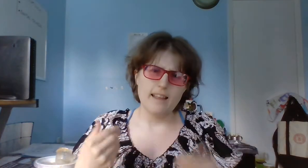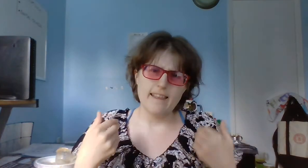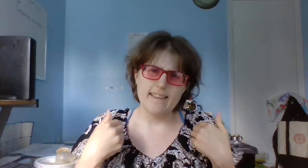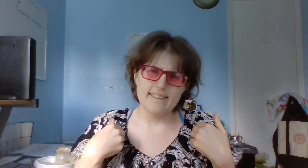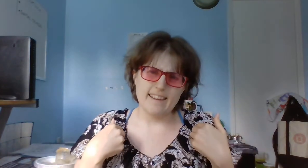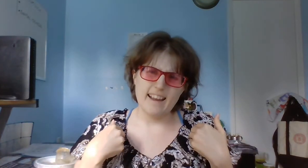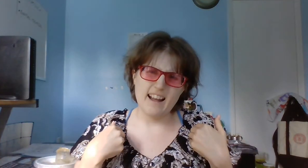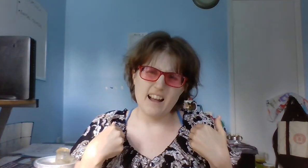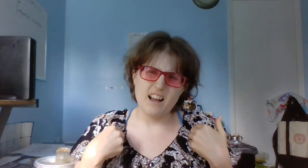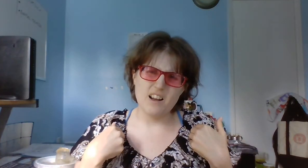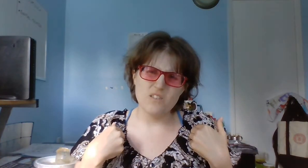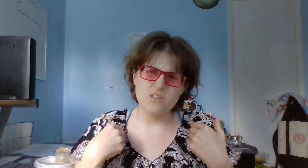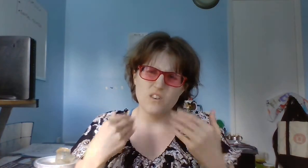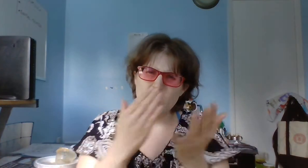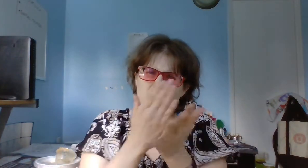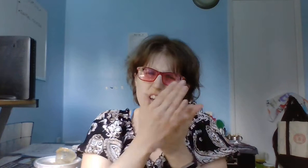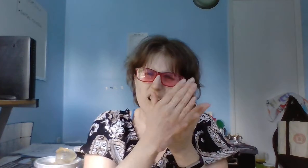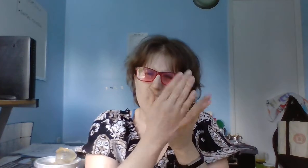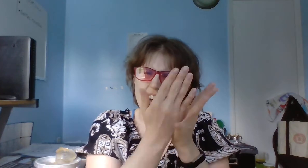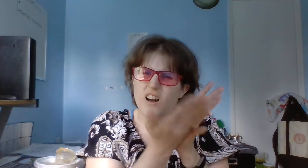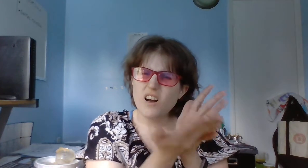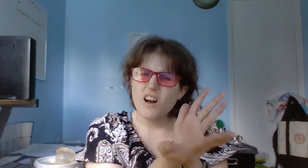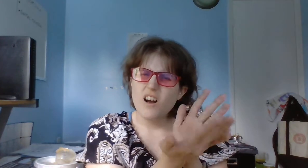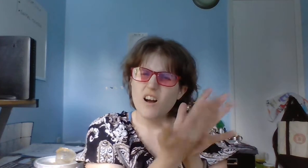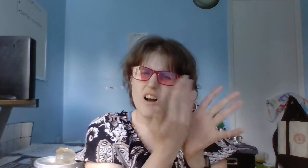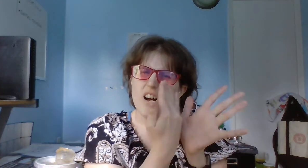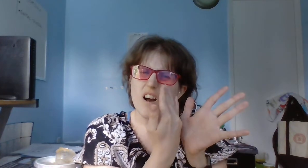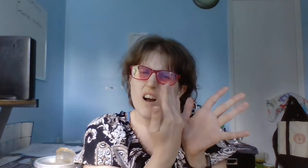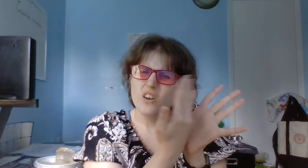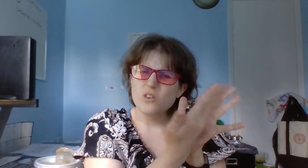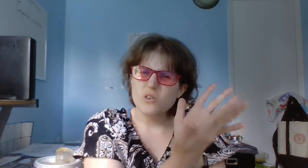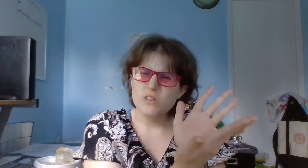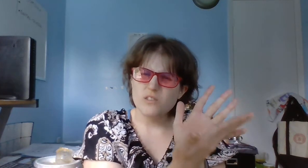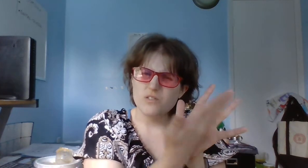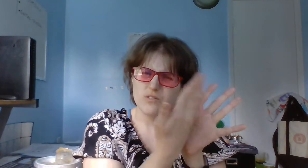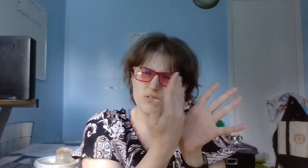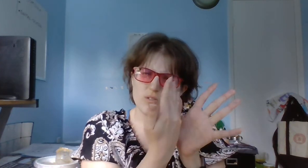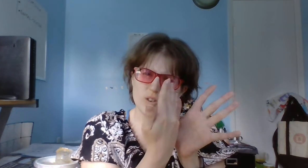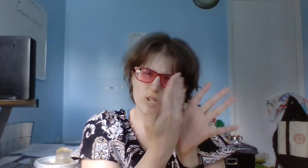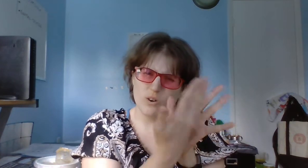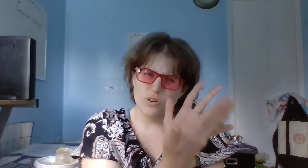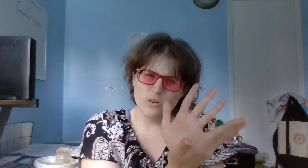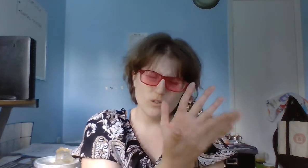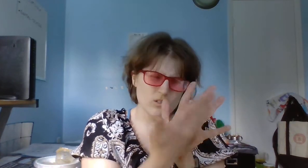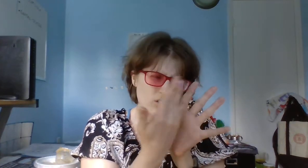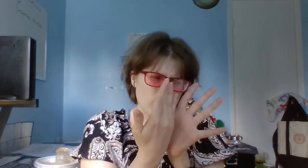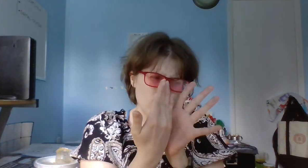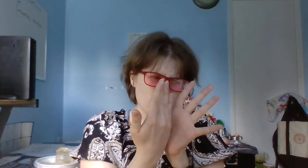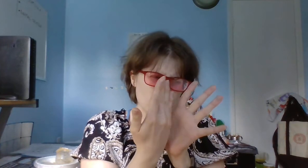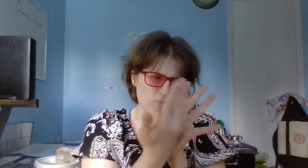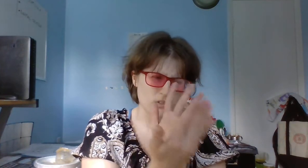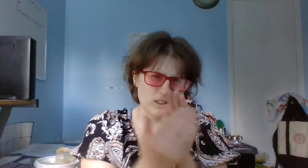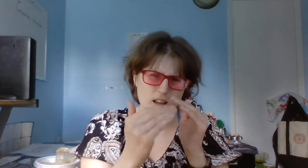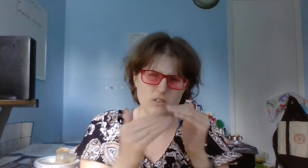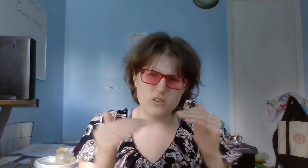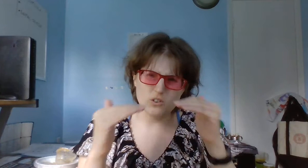They have sort of tones, volumes, levels,